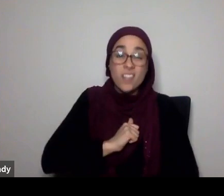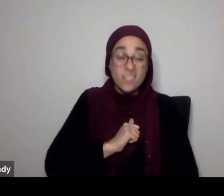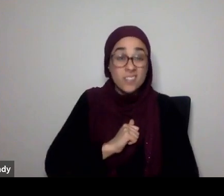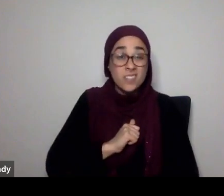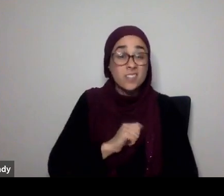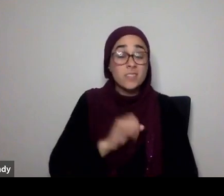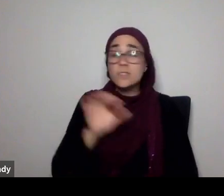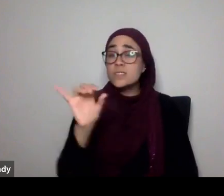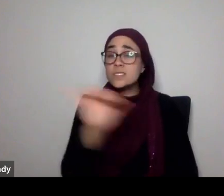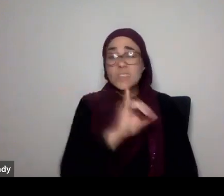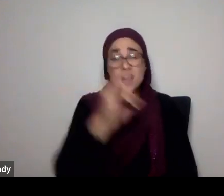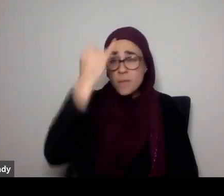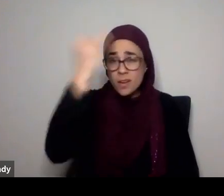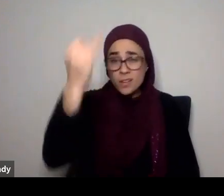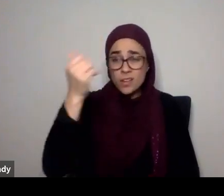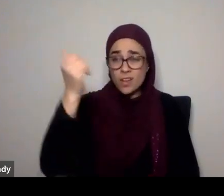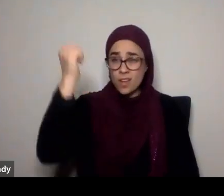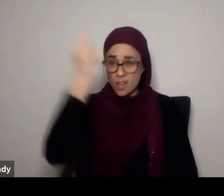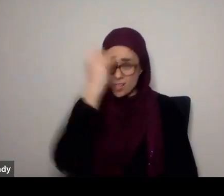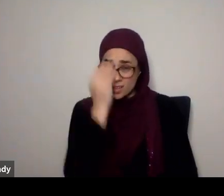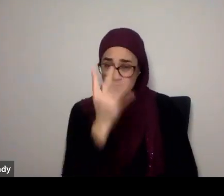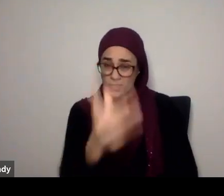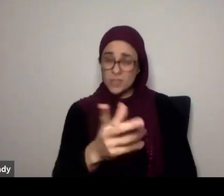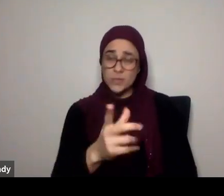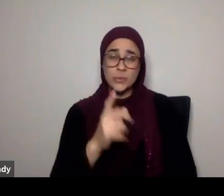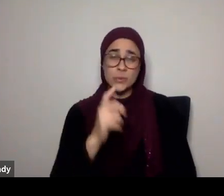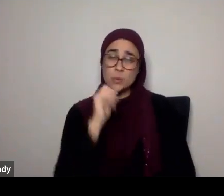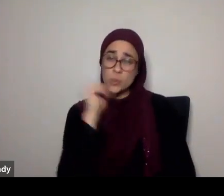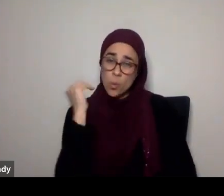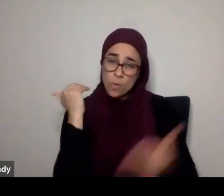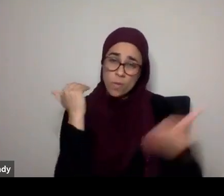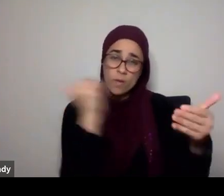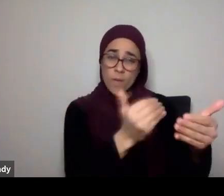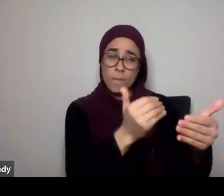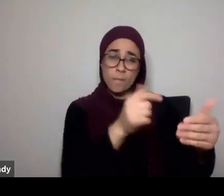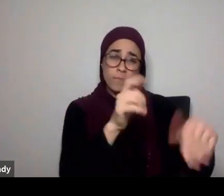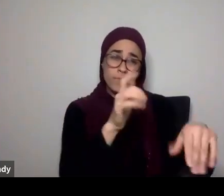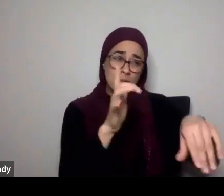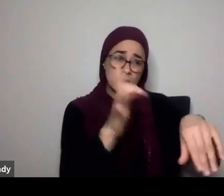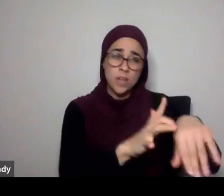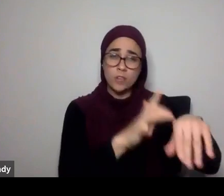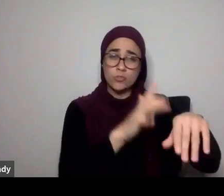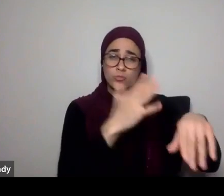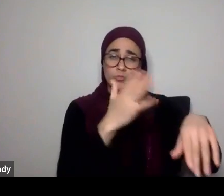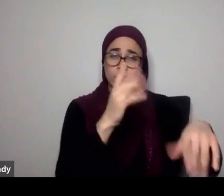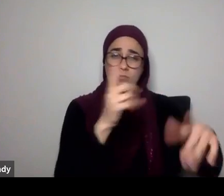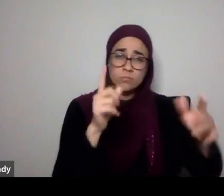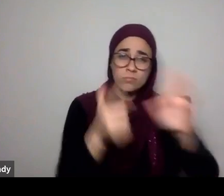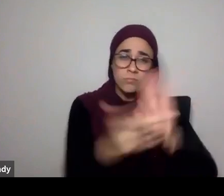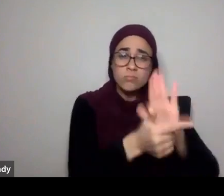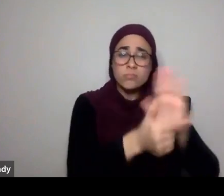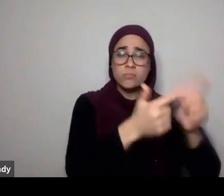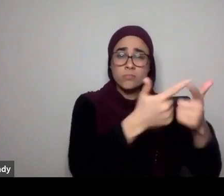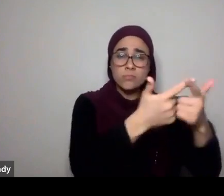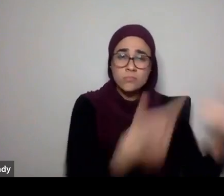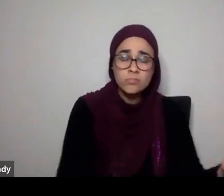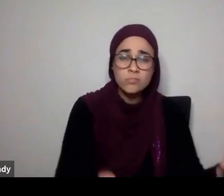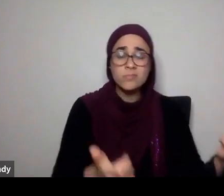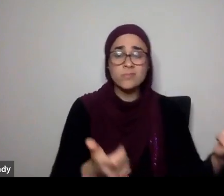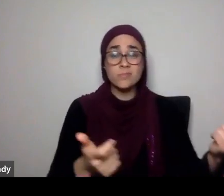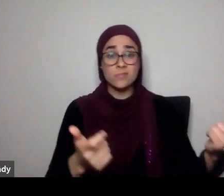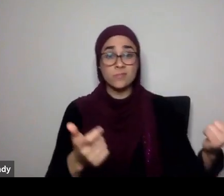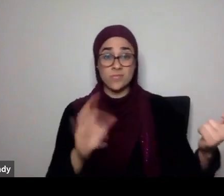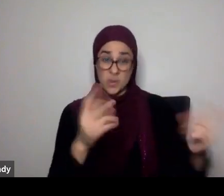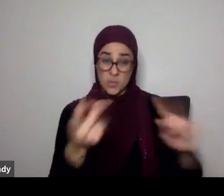to it. We don't interpret it with the same love. We don't say, you know, imagine when you see an ayah in the Quran saying, this is